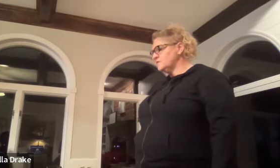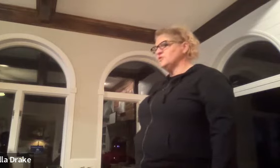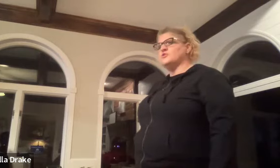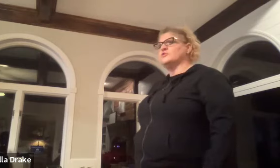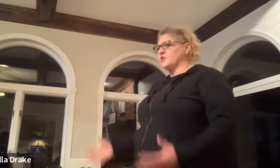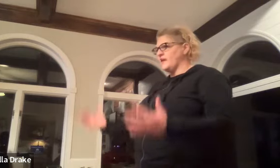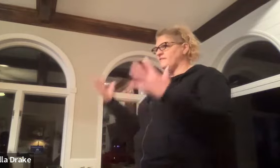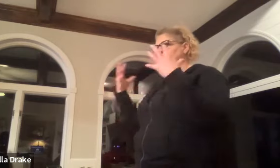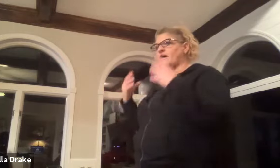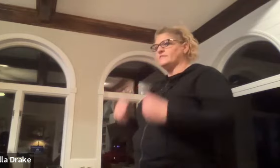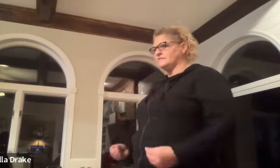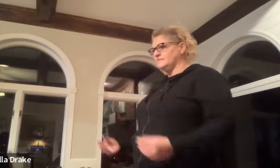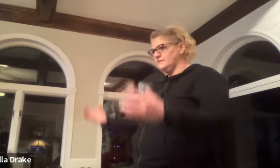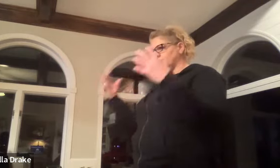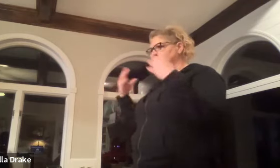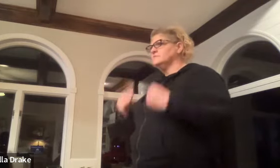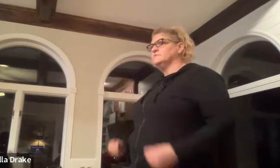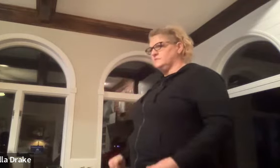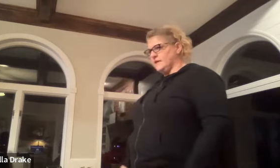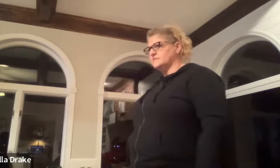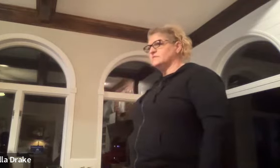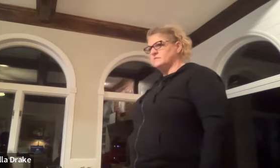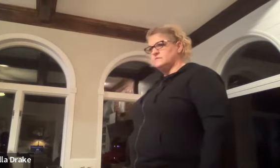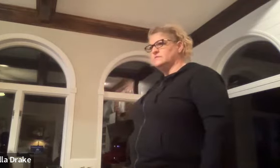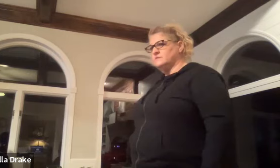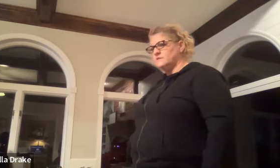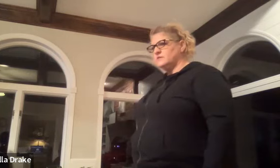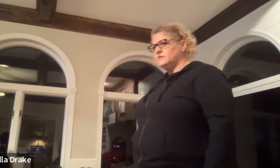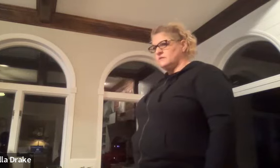you're gonna have a lot yes you